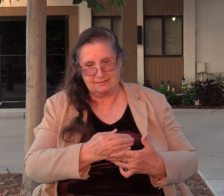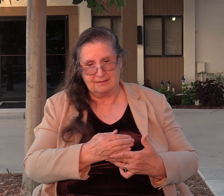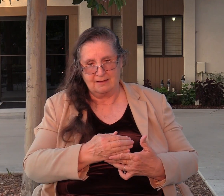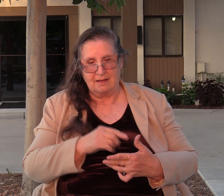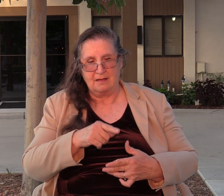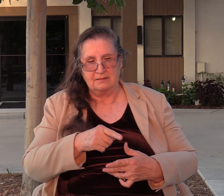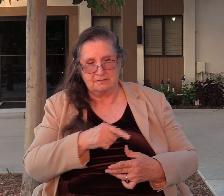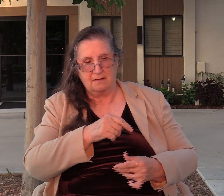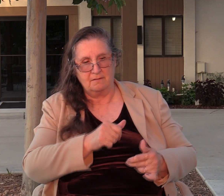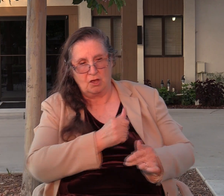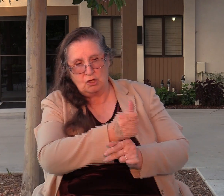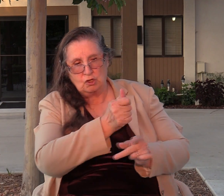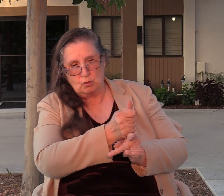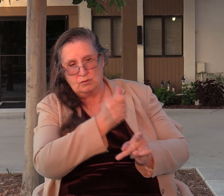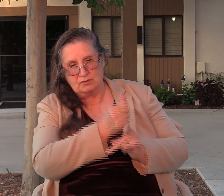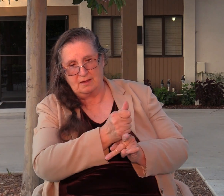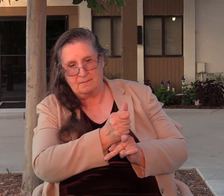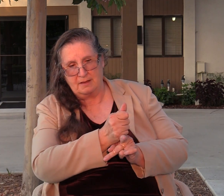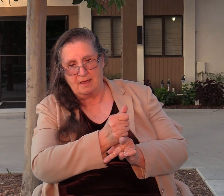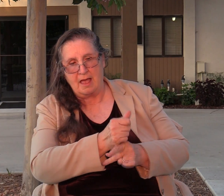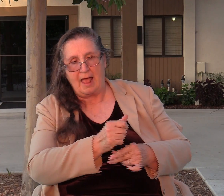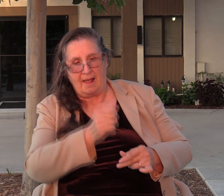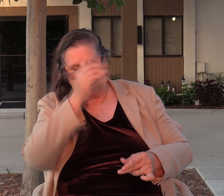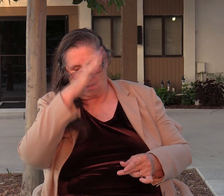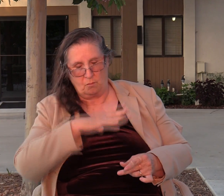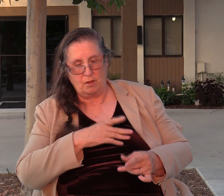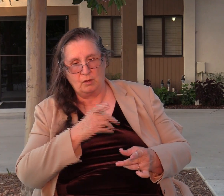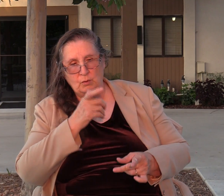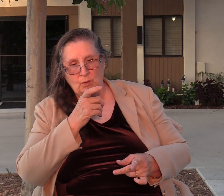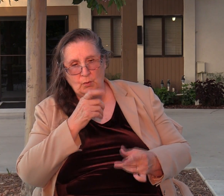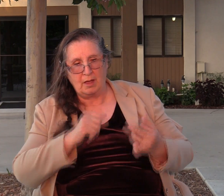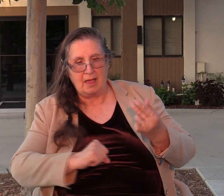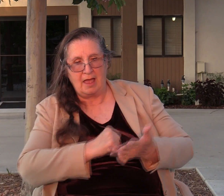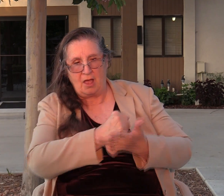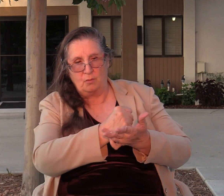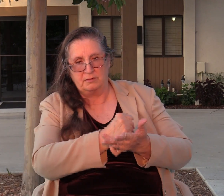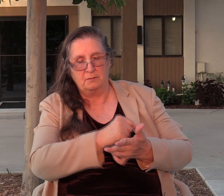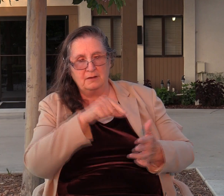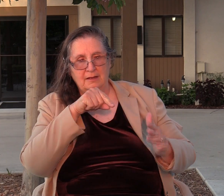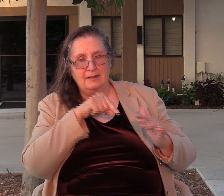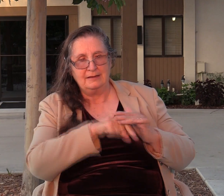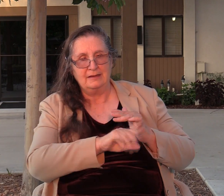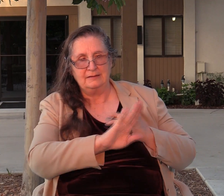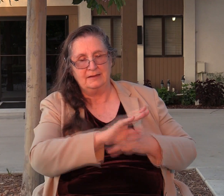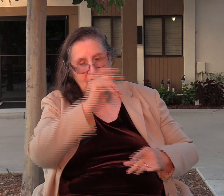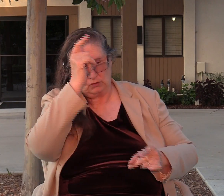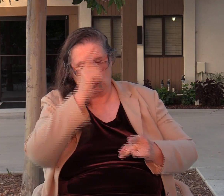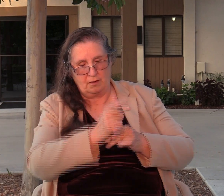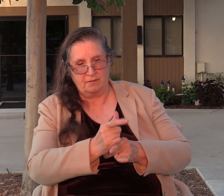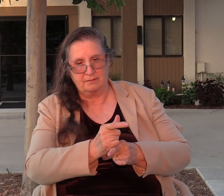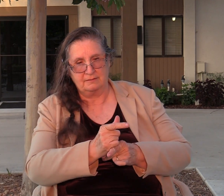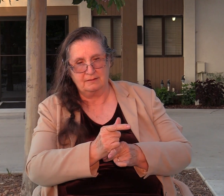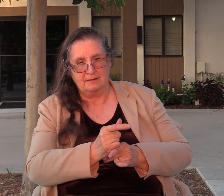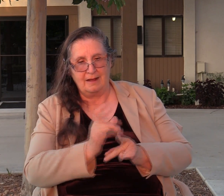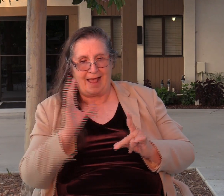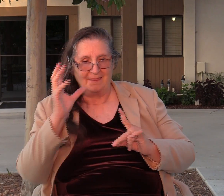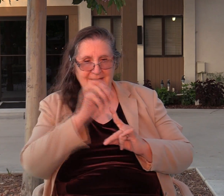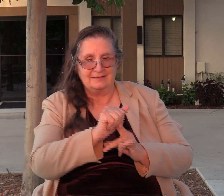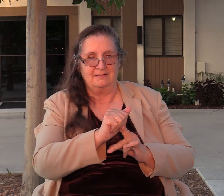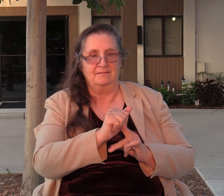Shechem who aided him in the killing of his brothers. And the men of Shechem set men in ambush against him on the tops of